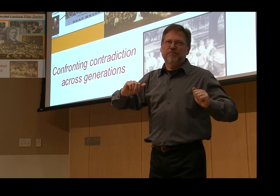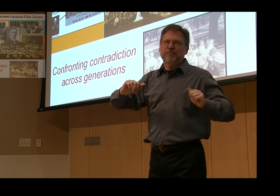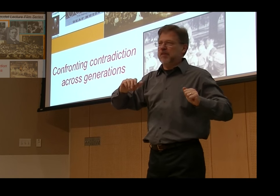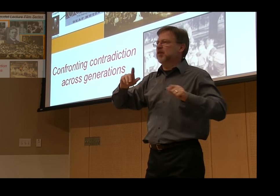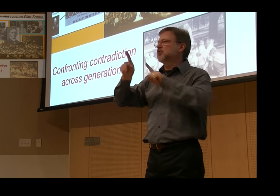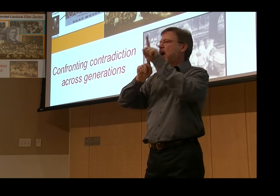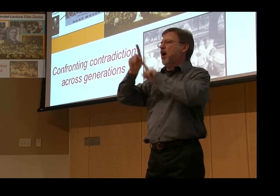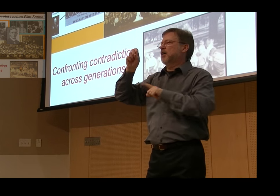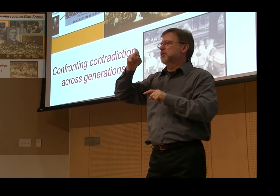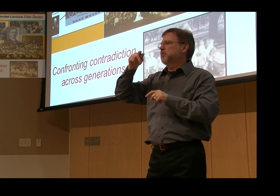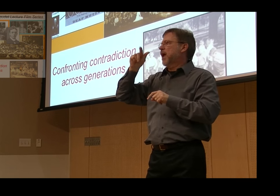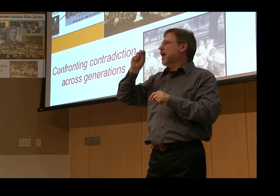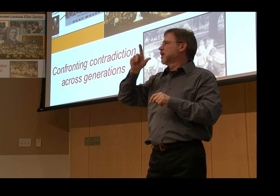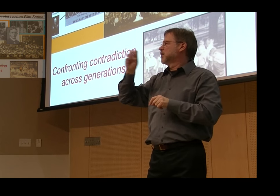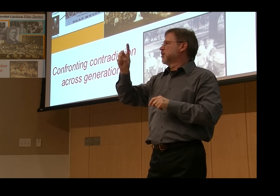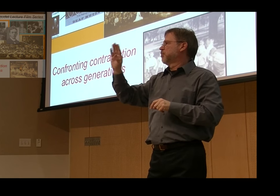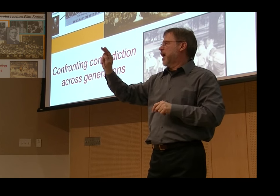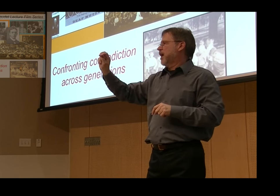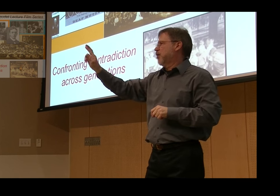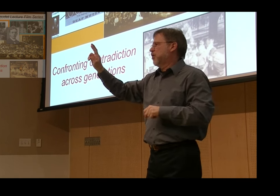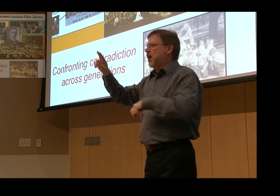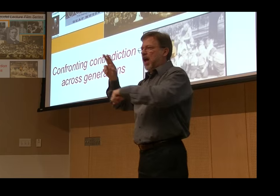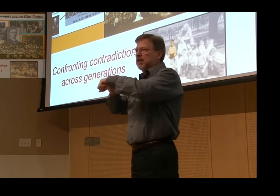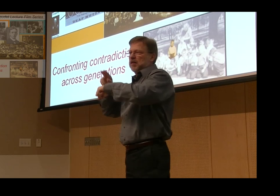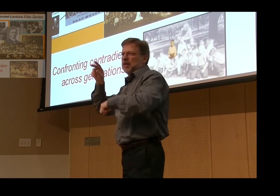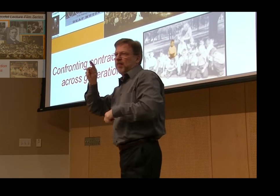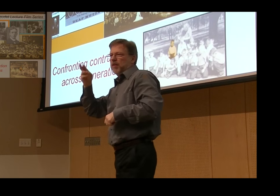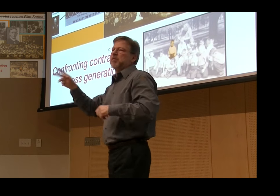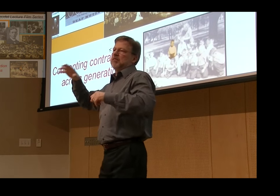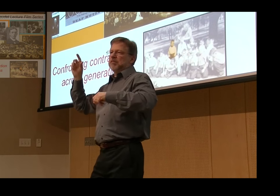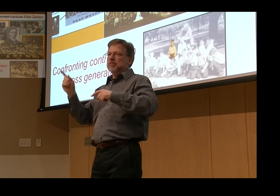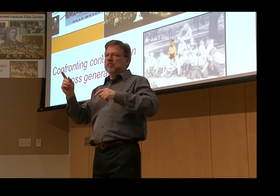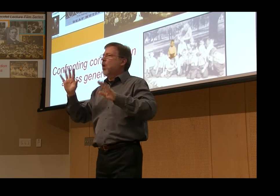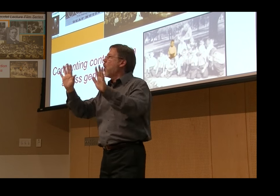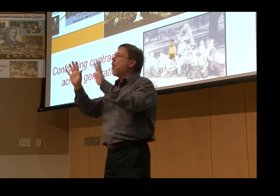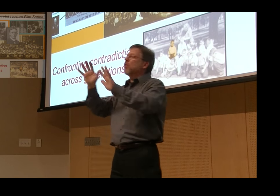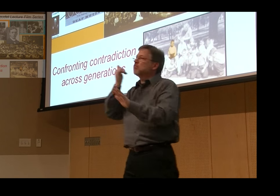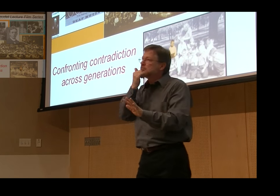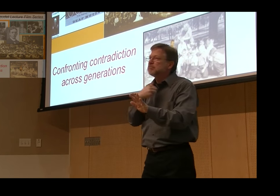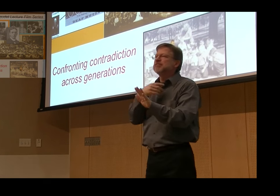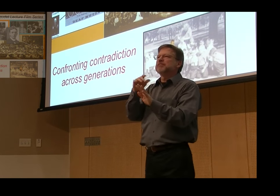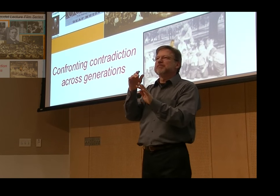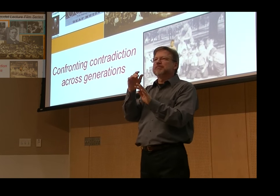you have met the younger Marshall, who is now gone, but the older Marshall was the one that was recorded on film.